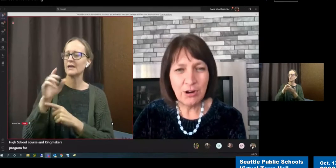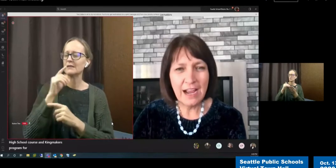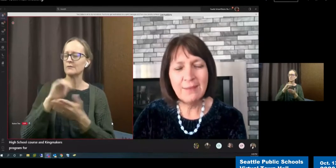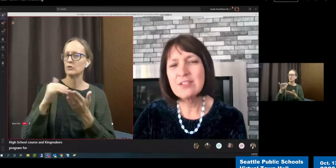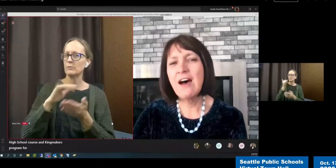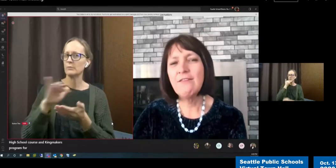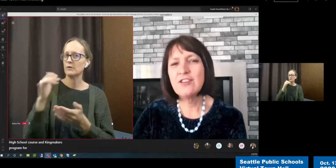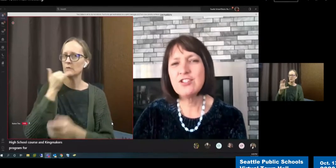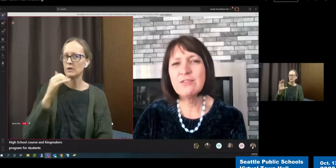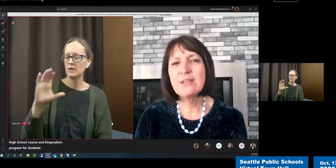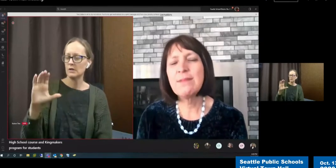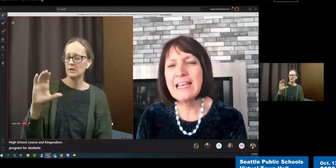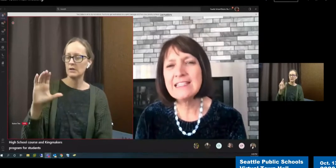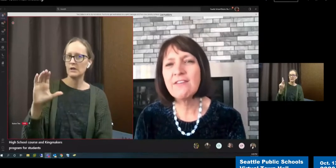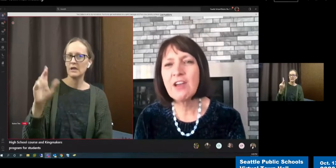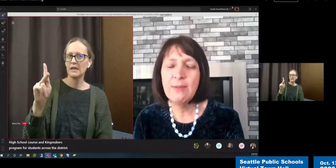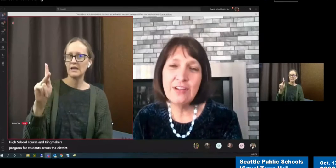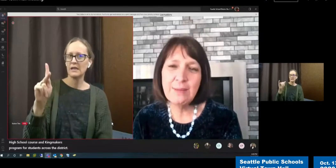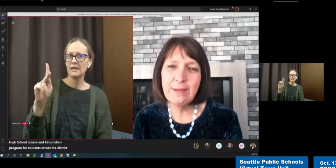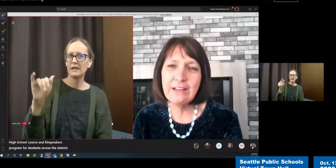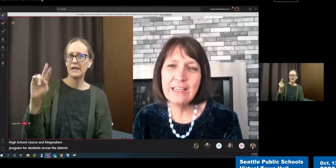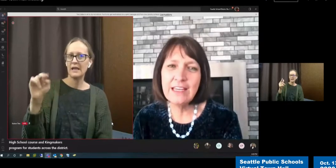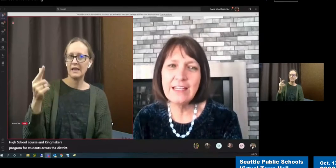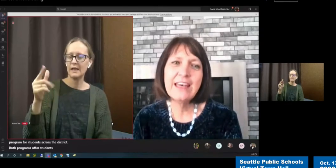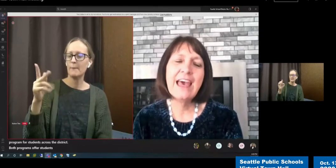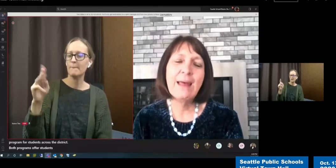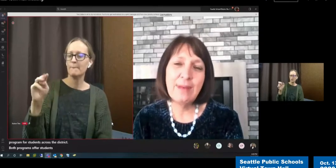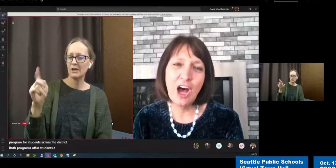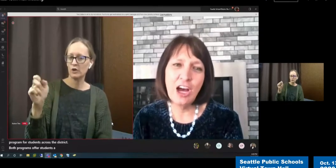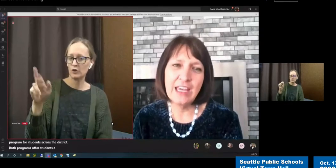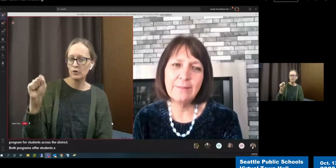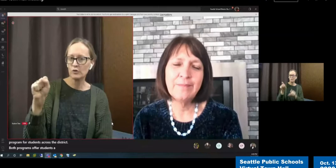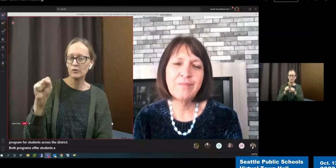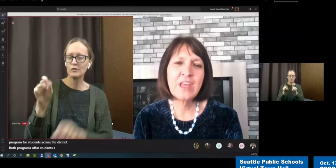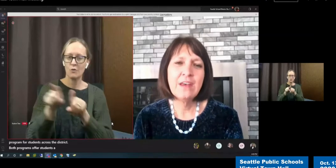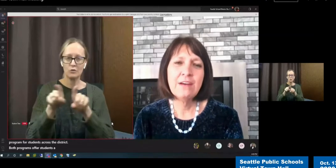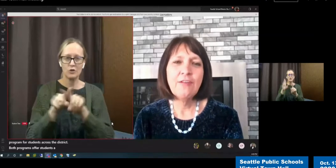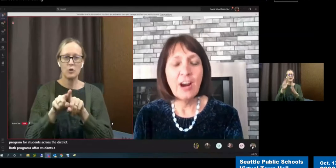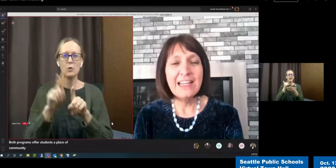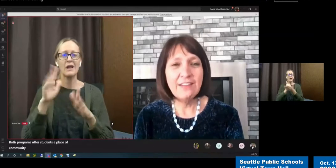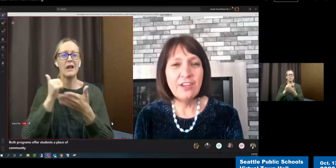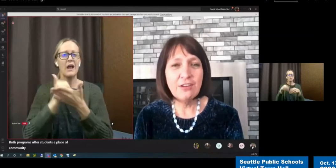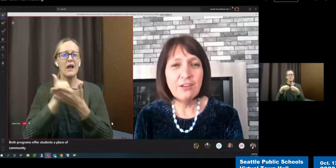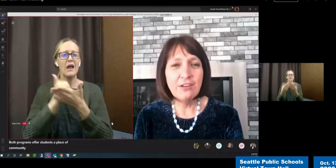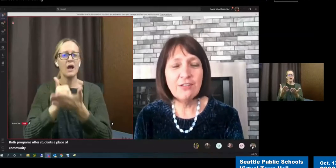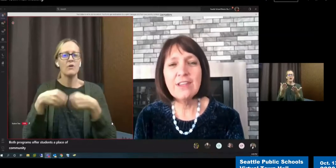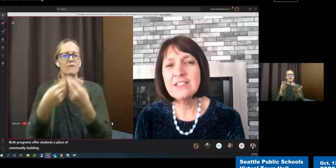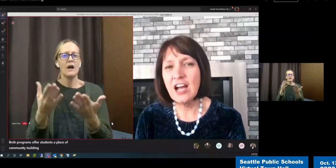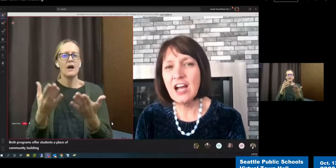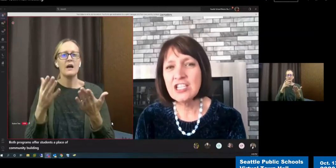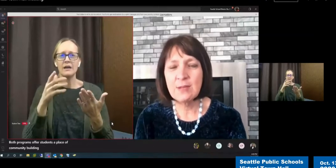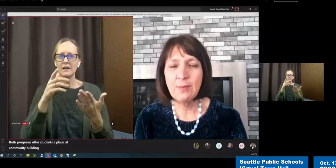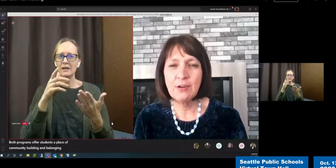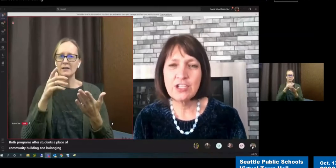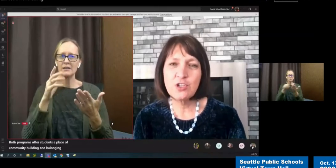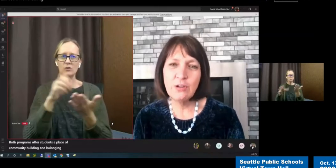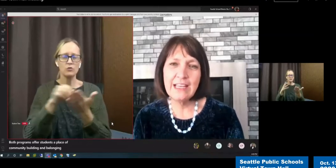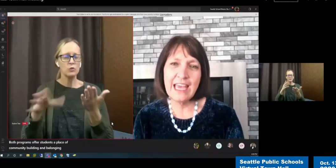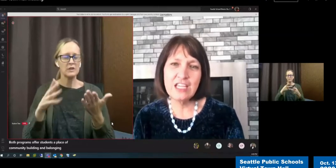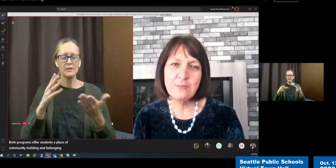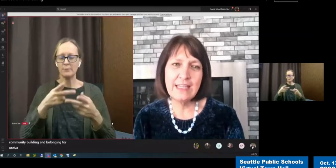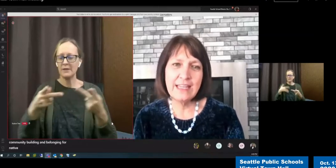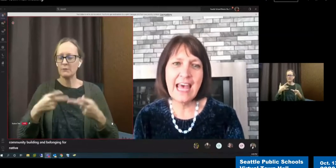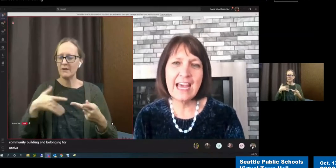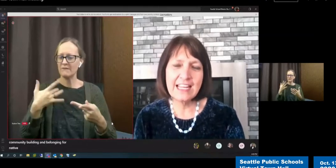programs offer students a place of community building and belonging. For our native youth, Sakachib supports school